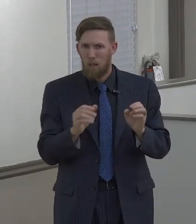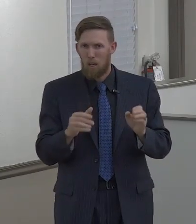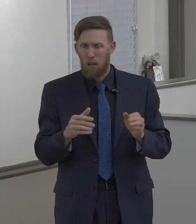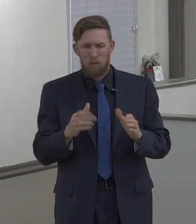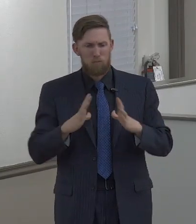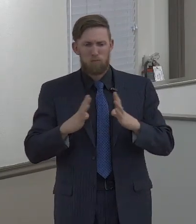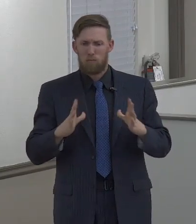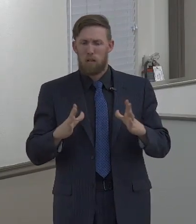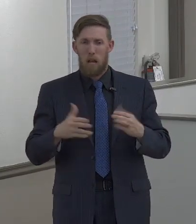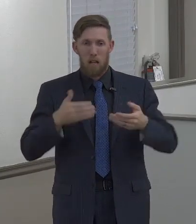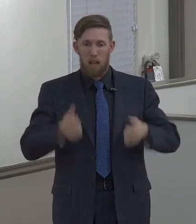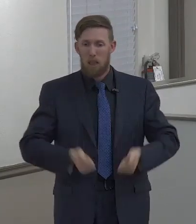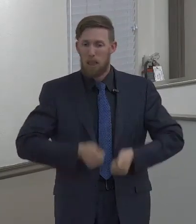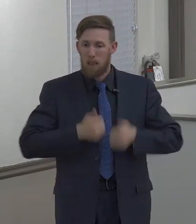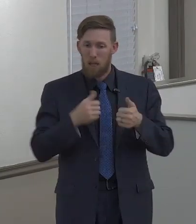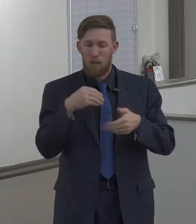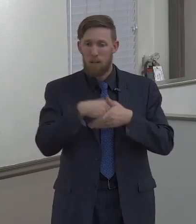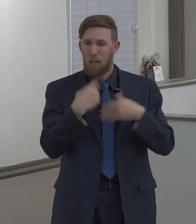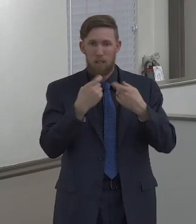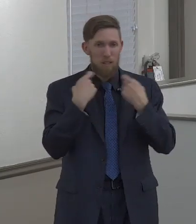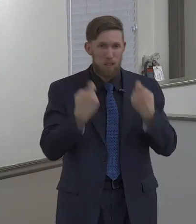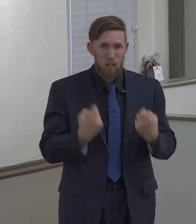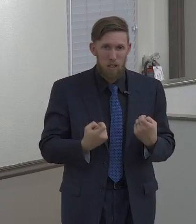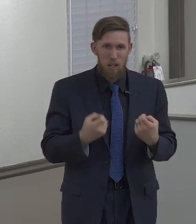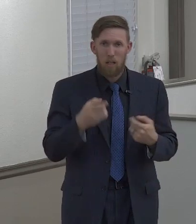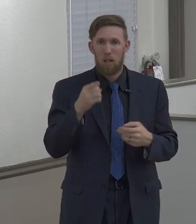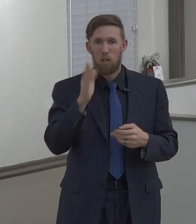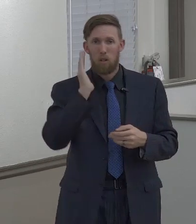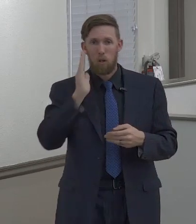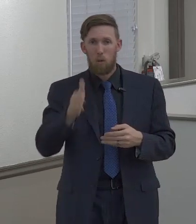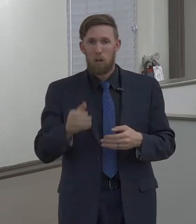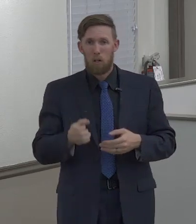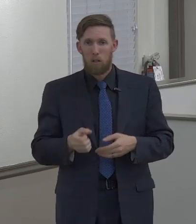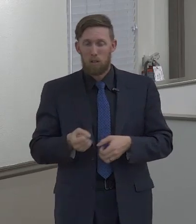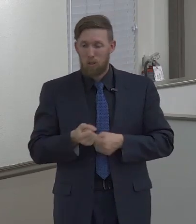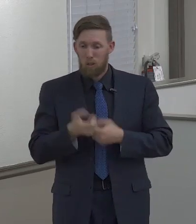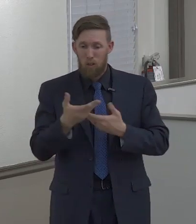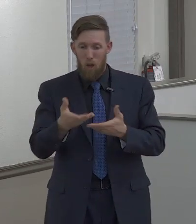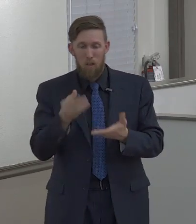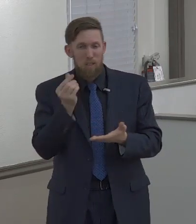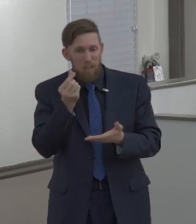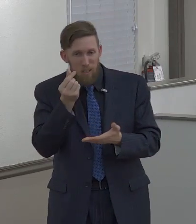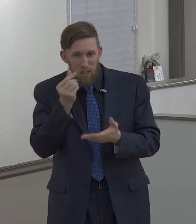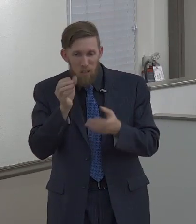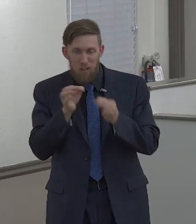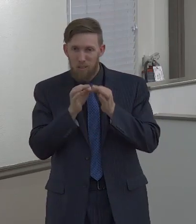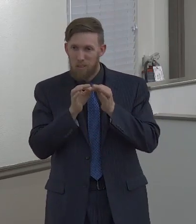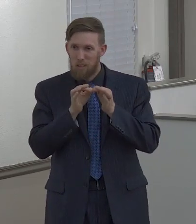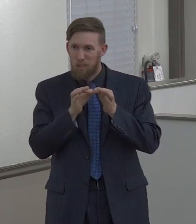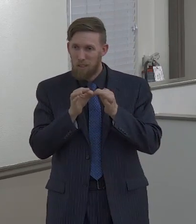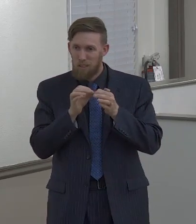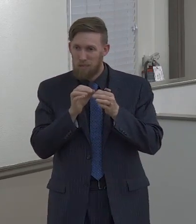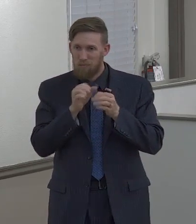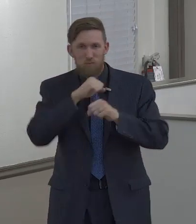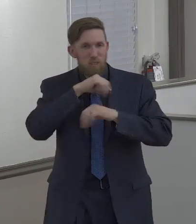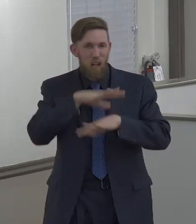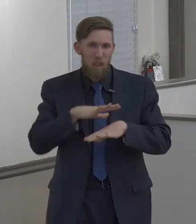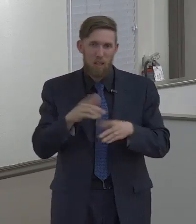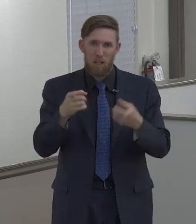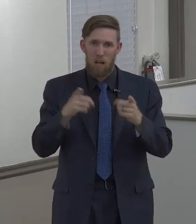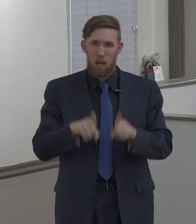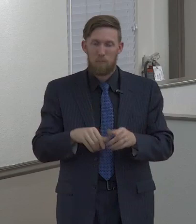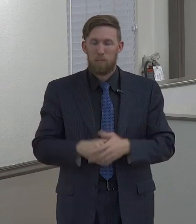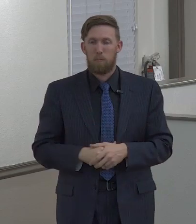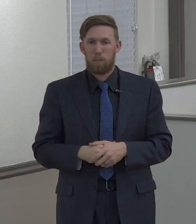then you live in the sin. And you will produce as much fruit as a dead tree produces in your Christian life.